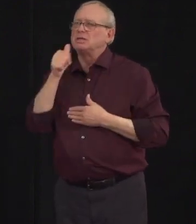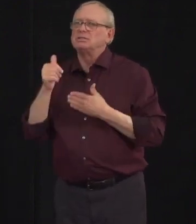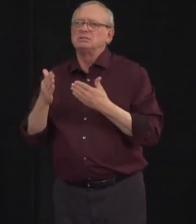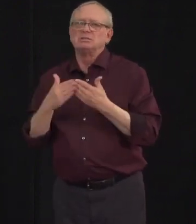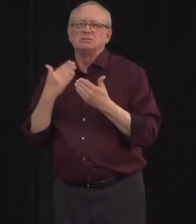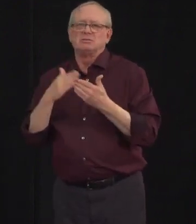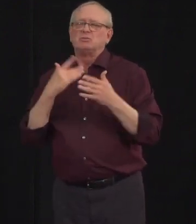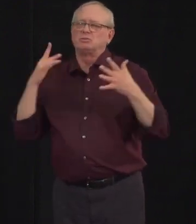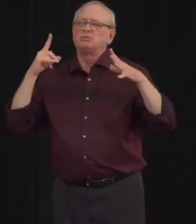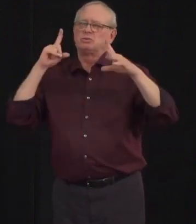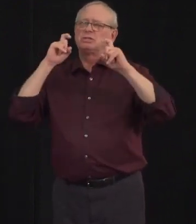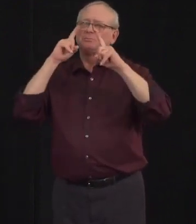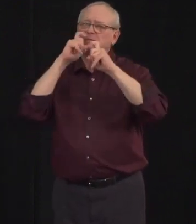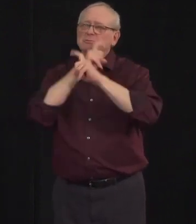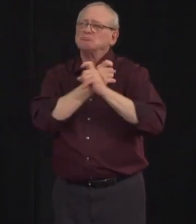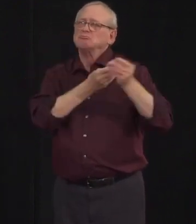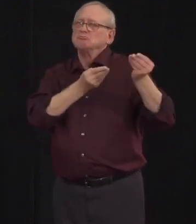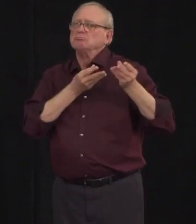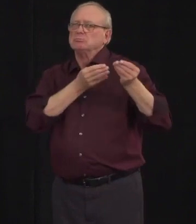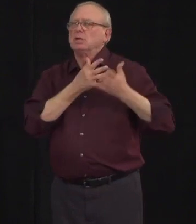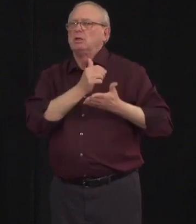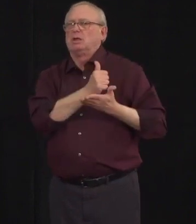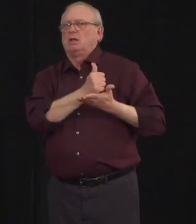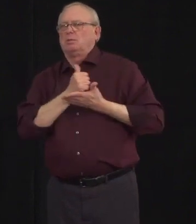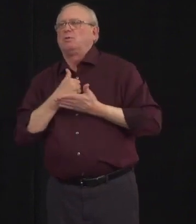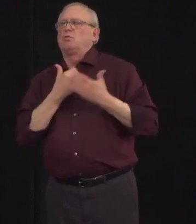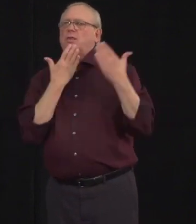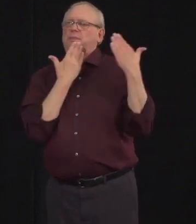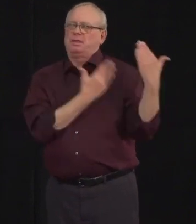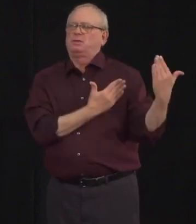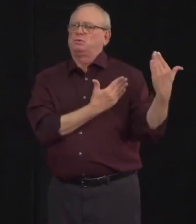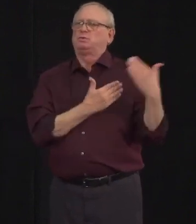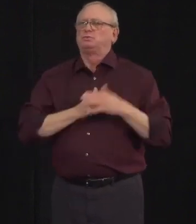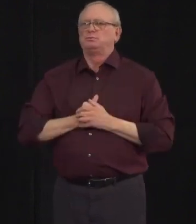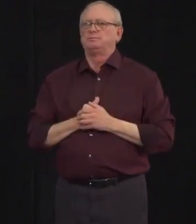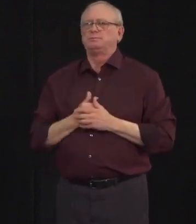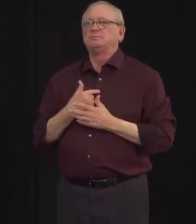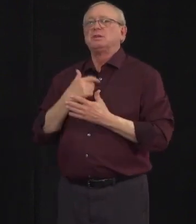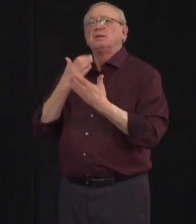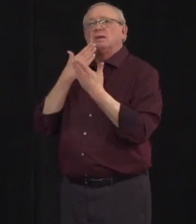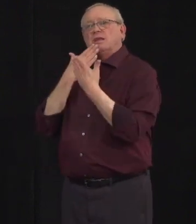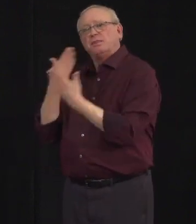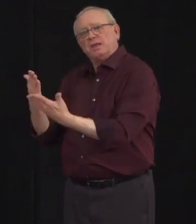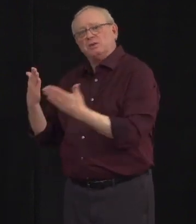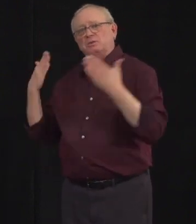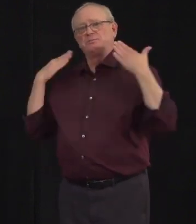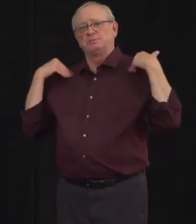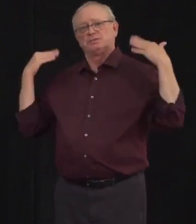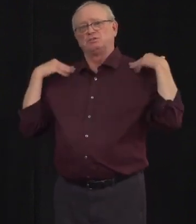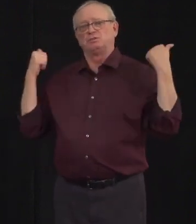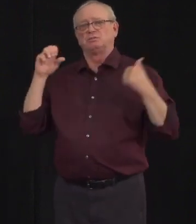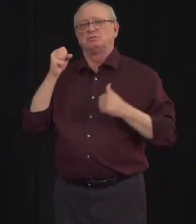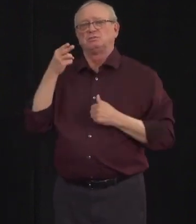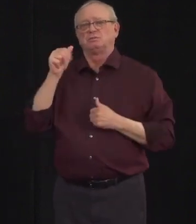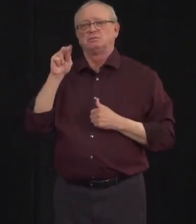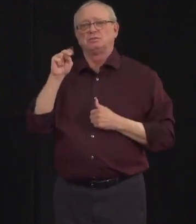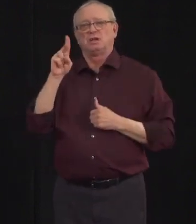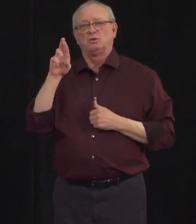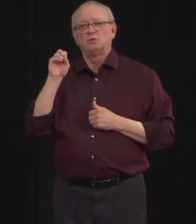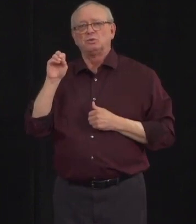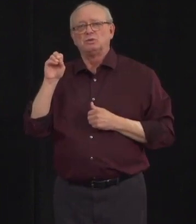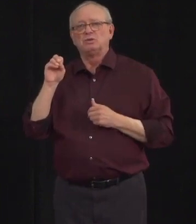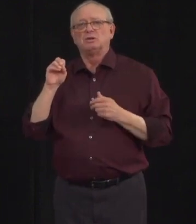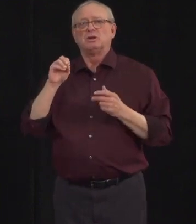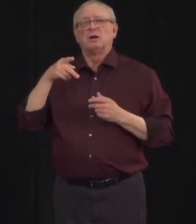Again, thank you to Premier Kenney, Minister Shandro for providing much-needed financial relief to our members. Thank you to Dr. Hinshaw for your ongoing